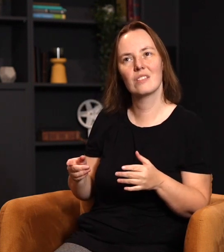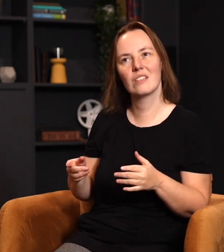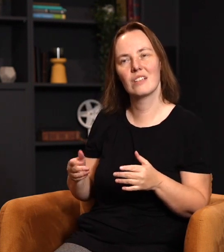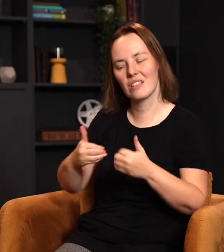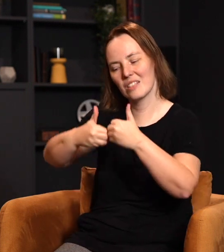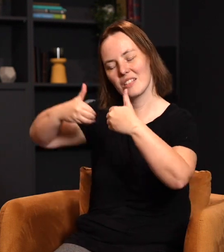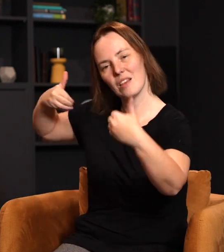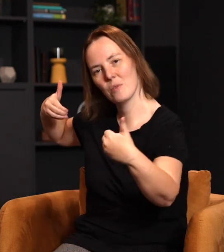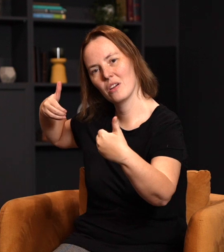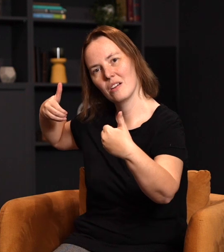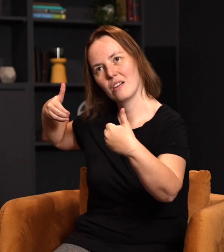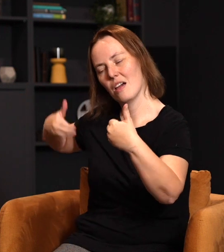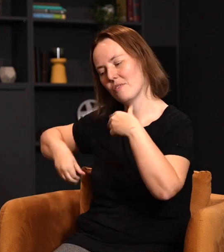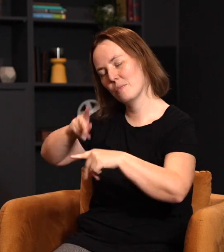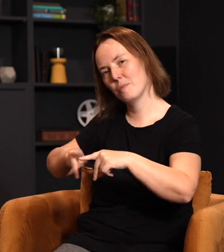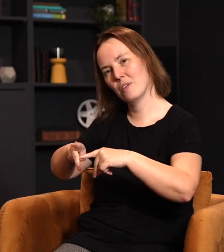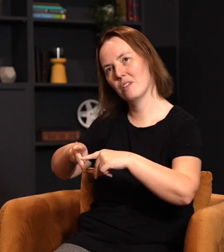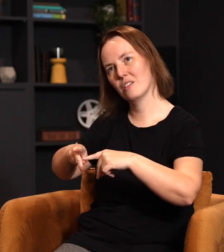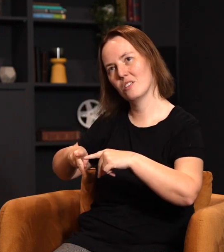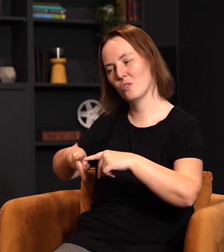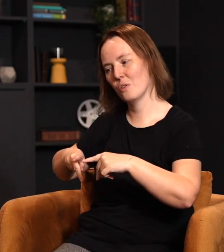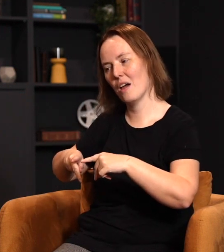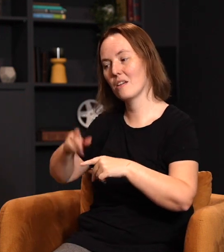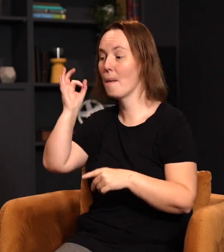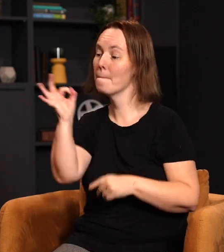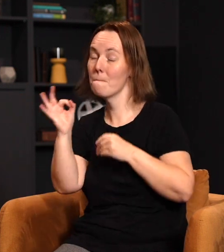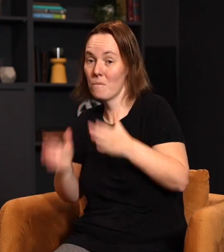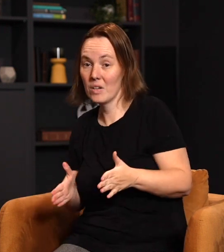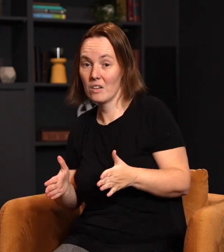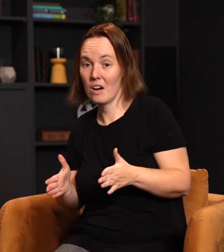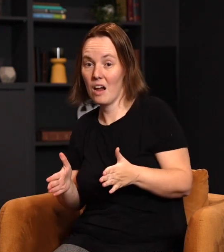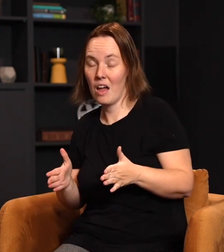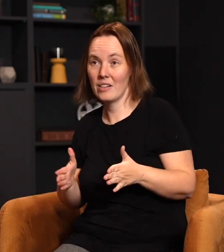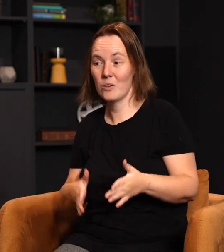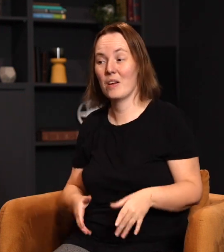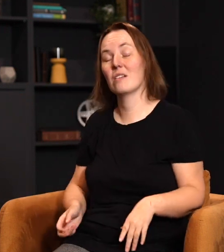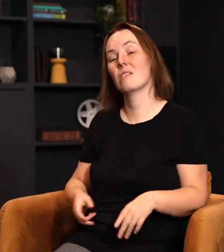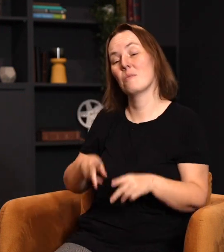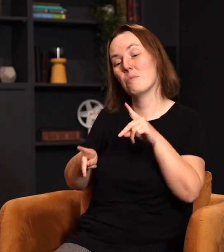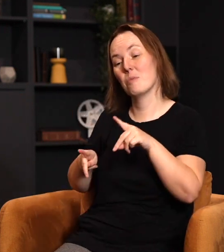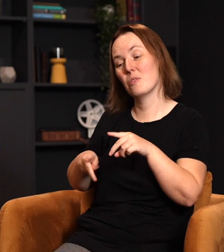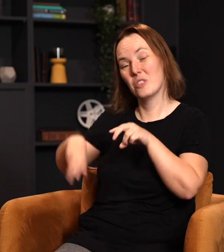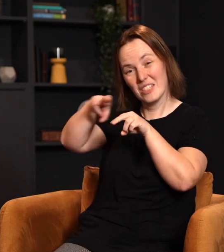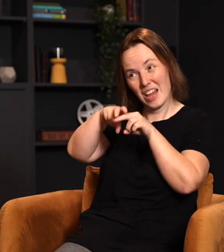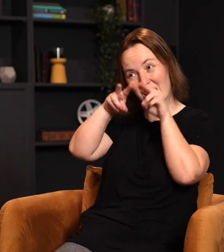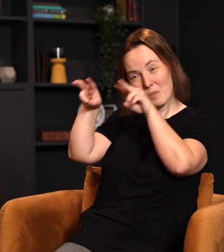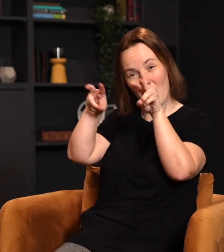was a re-separating of the people, so you had clergy and laity, and the Lord said, I never intended that. You